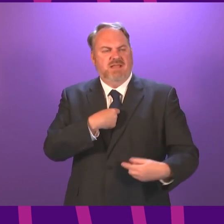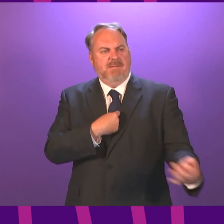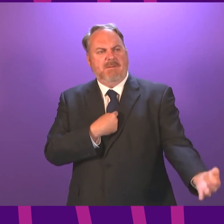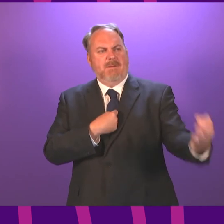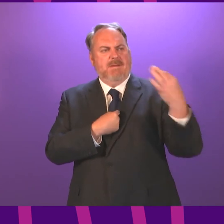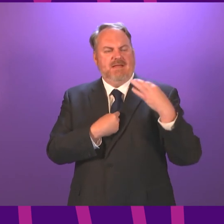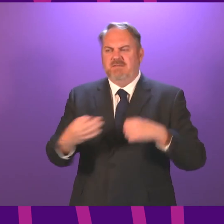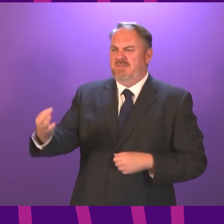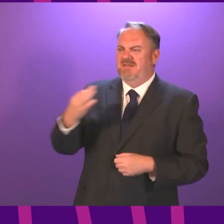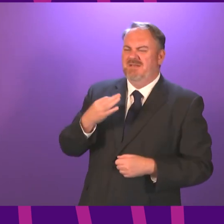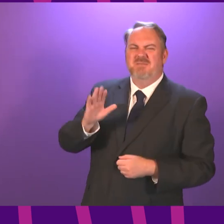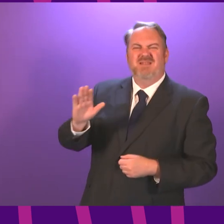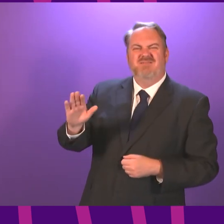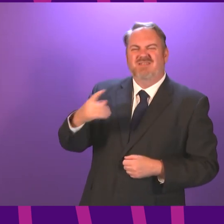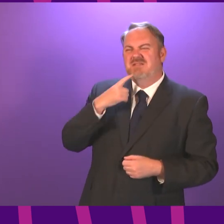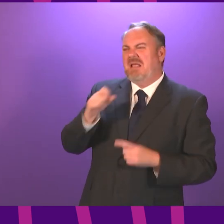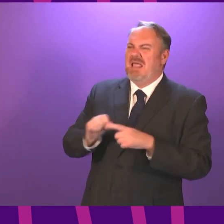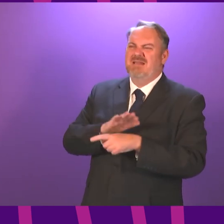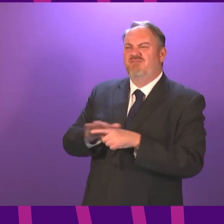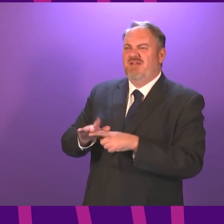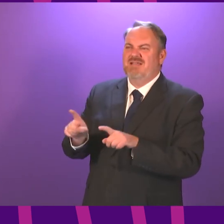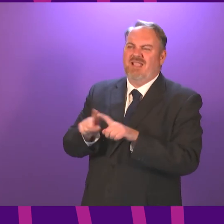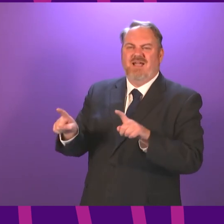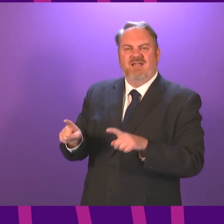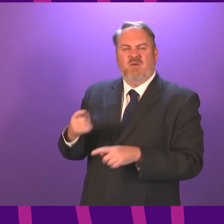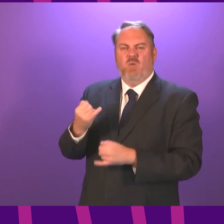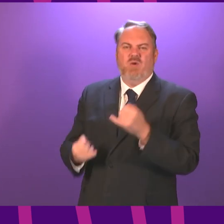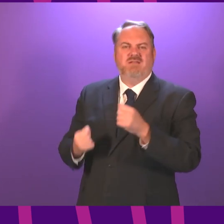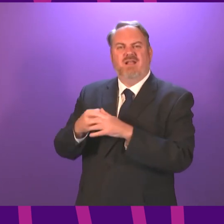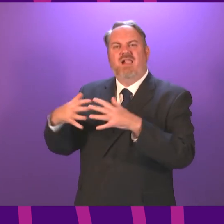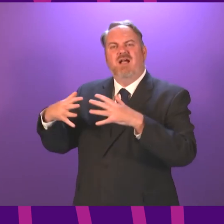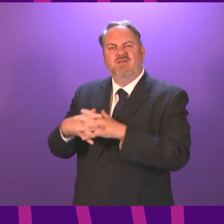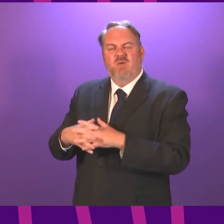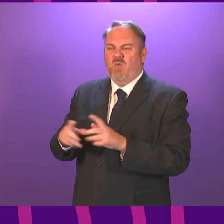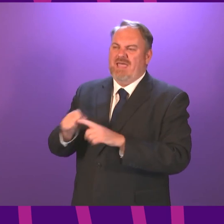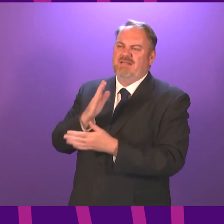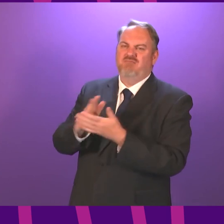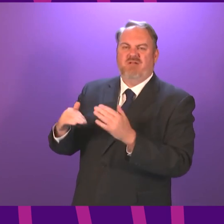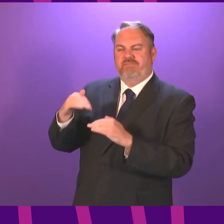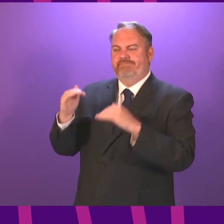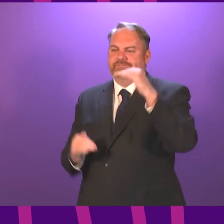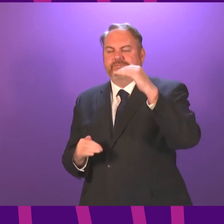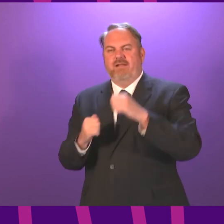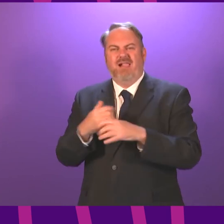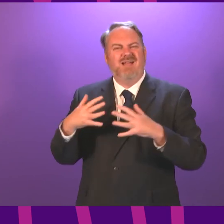but avoid things like Edinburgh is the new Glasgow or Edinburgh is not as deserving of measures as Glasgow that kind of attempt to